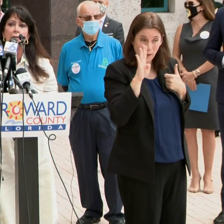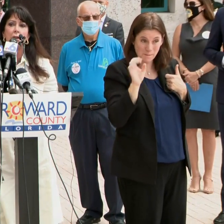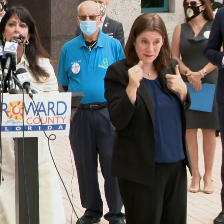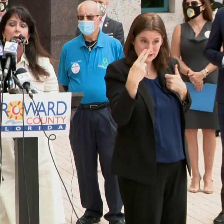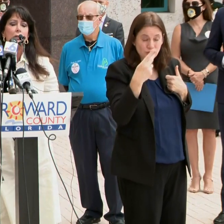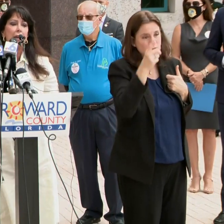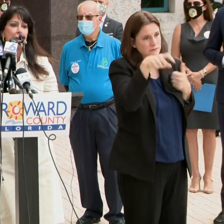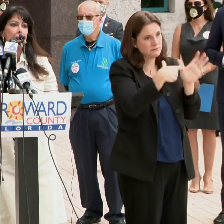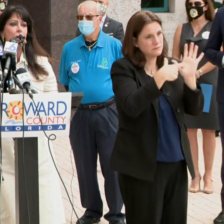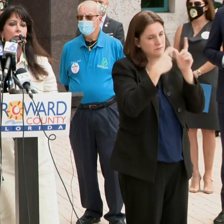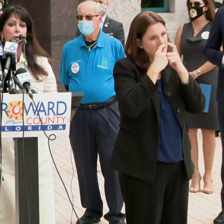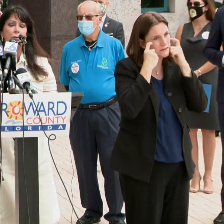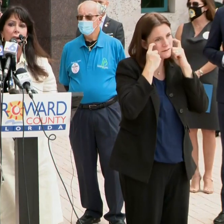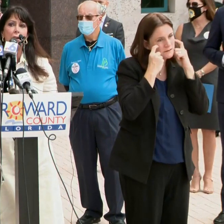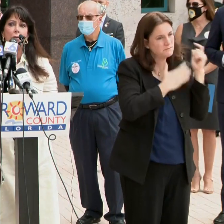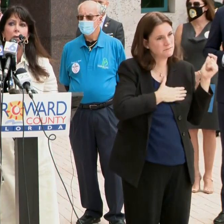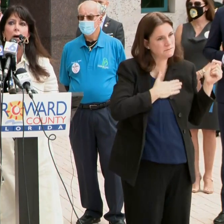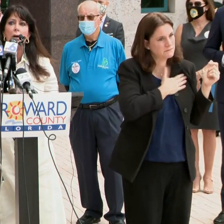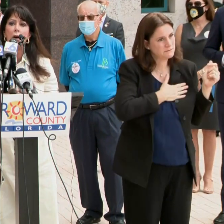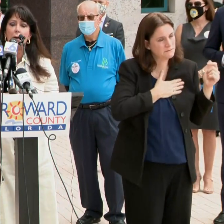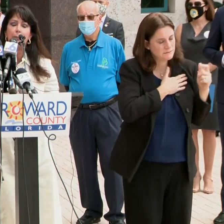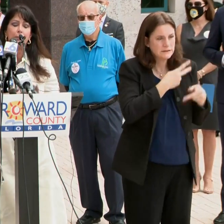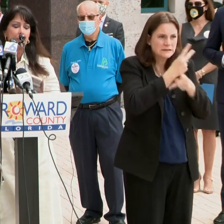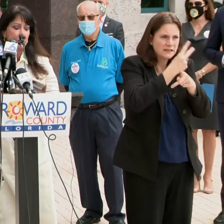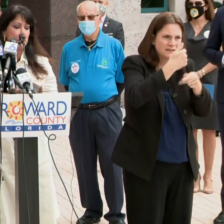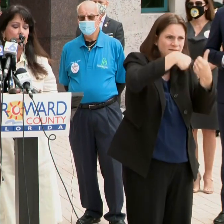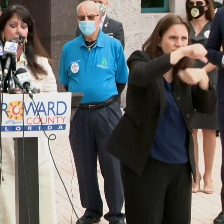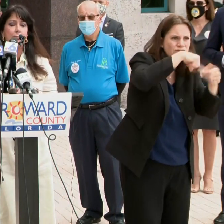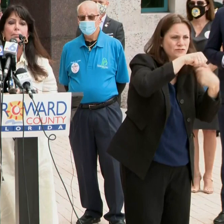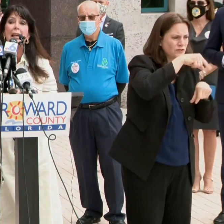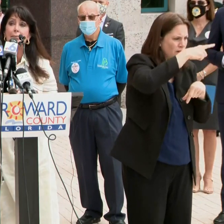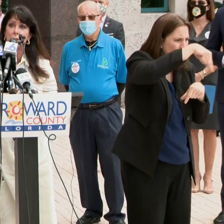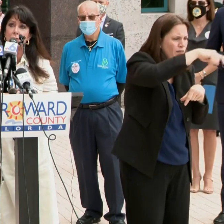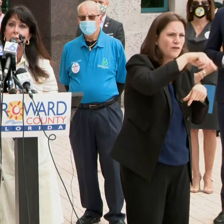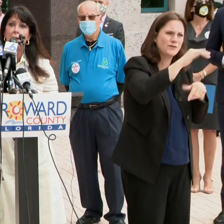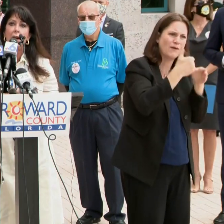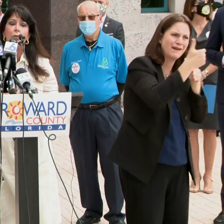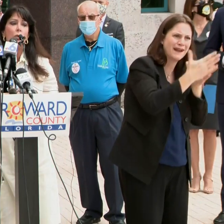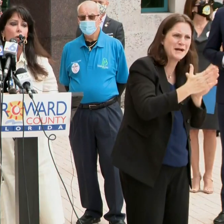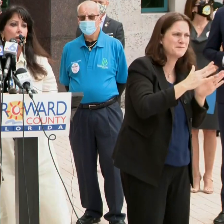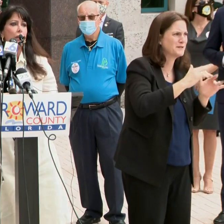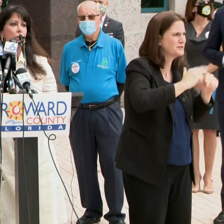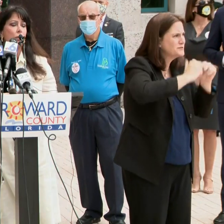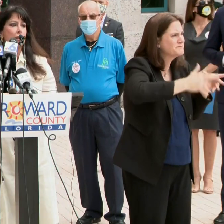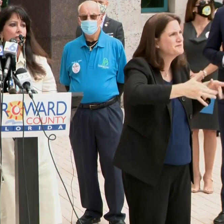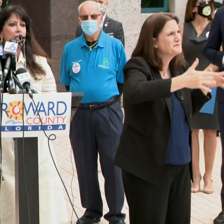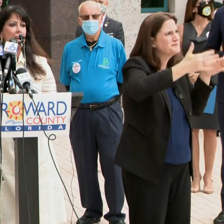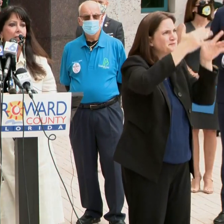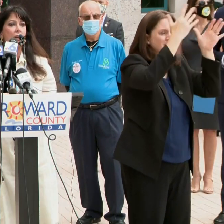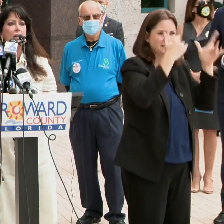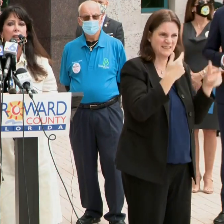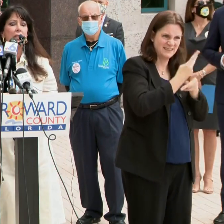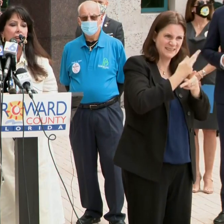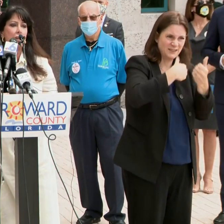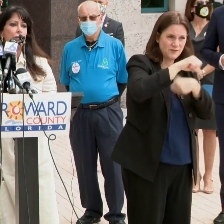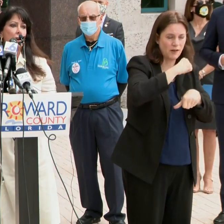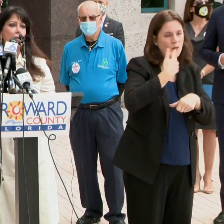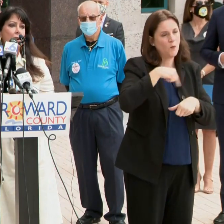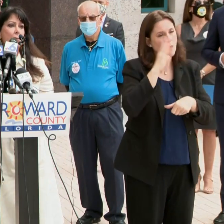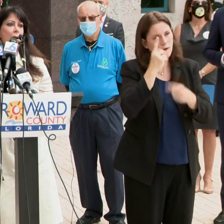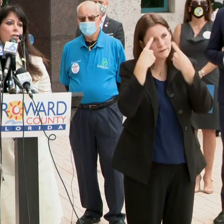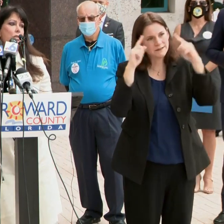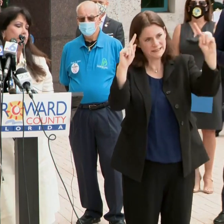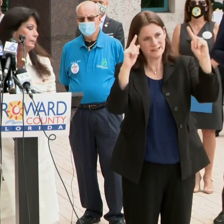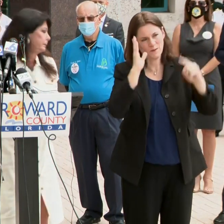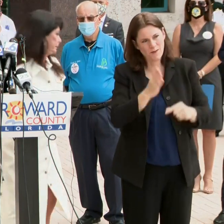your mask. Take care of your fellow neighbors and we'll all get through this together. Thank you